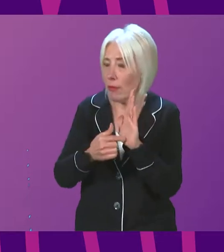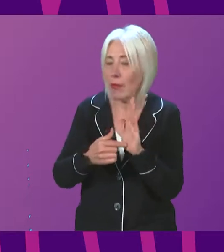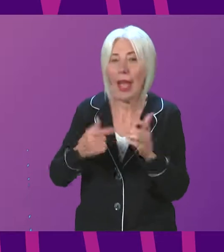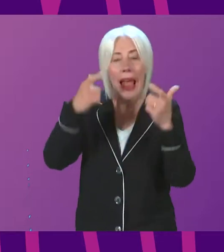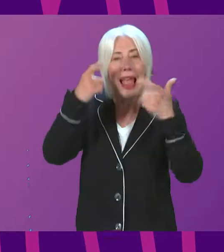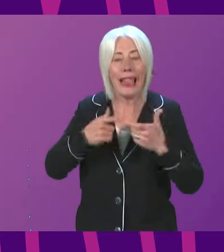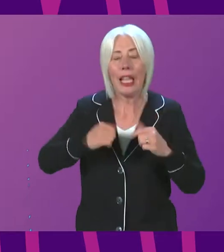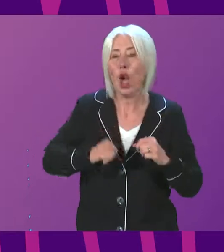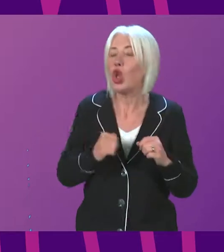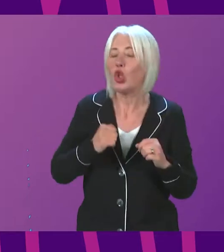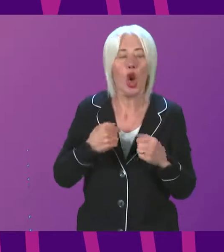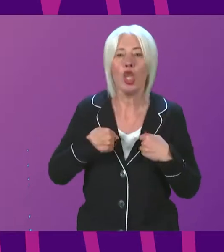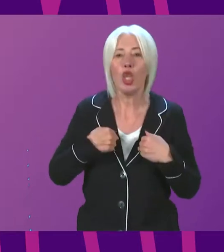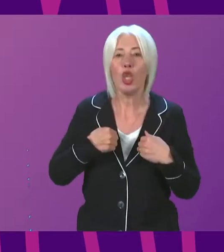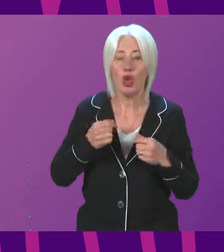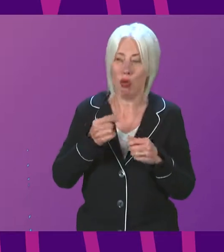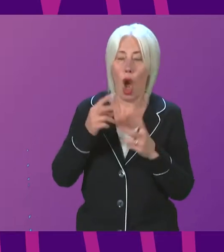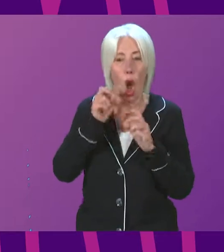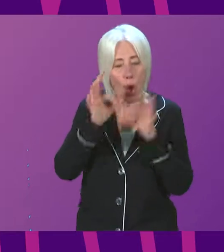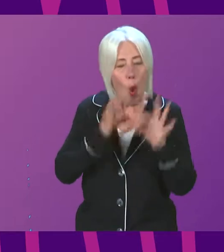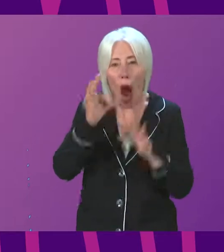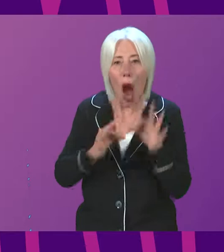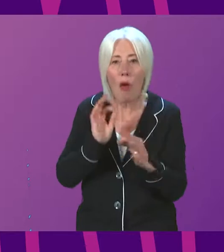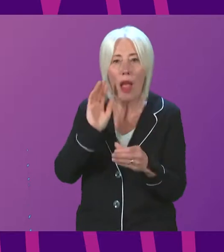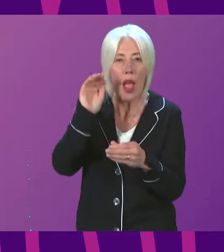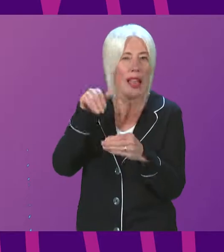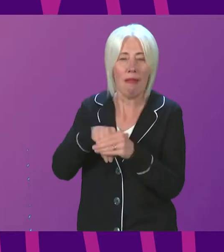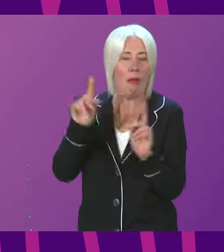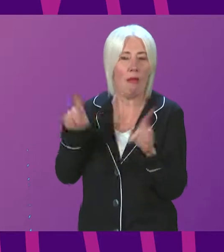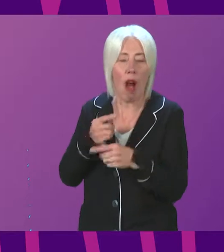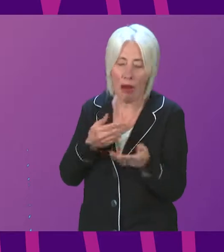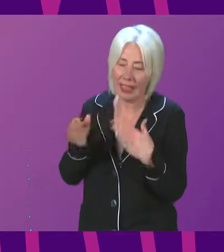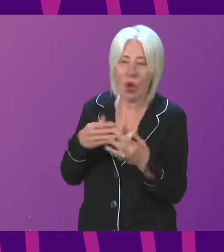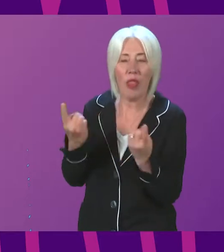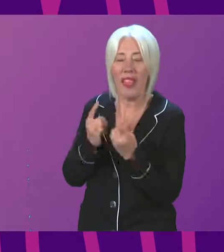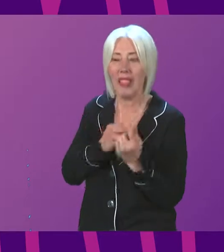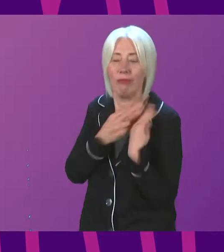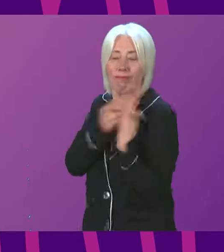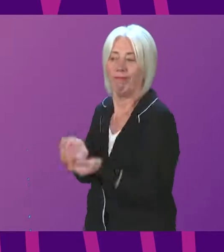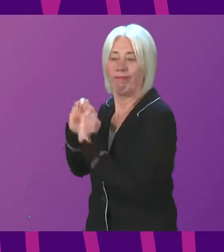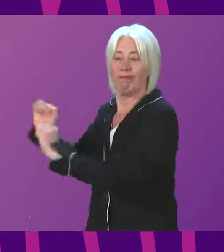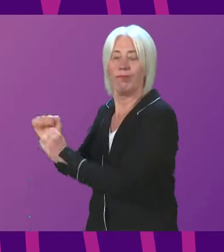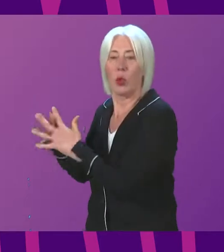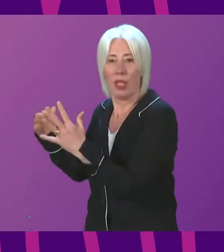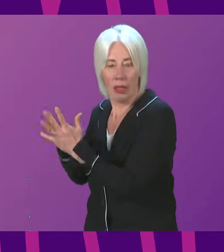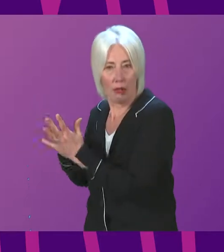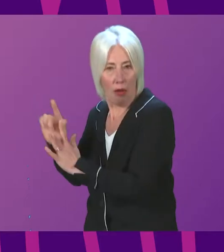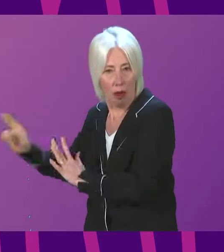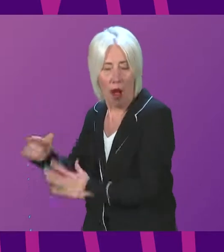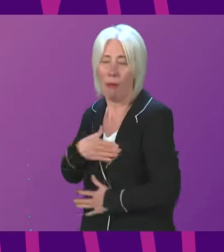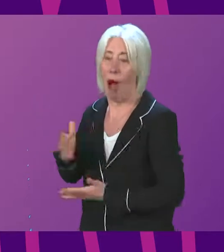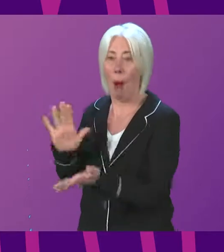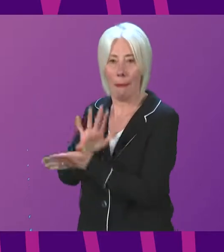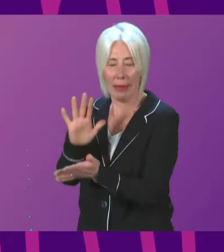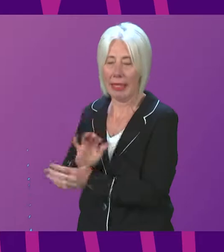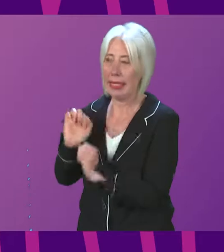examine reserve matters in Scotland. I am therefore very pleased that vital issues identified during the pandemic with respect to, for